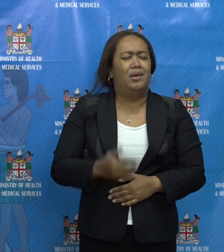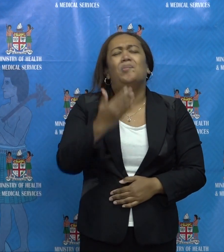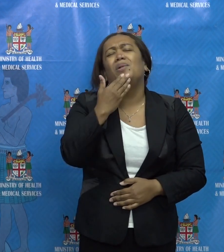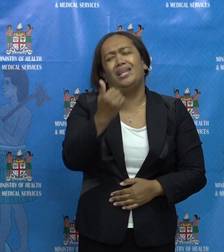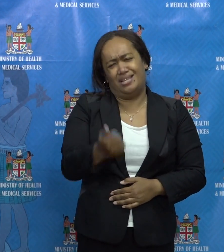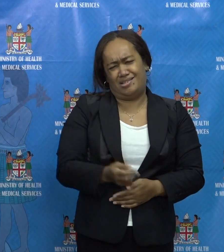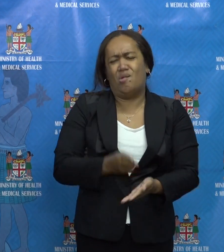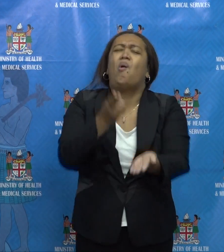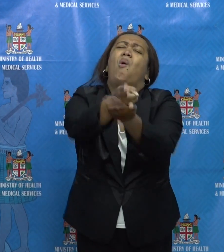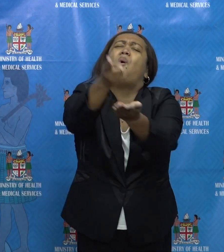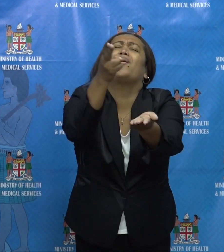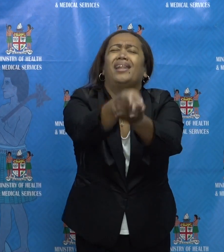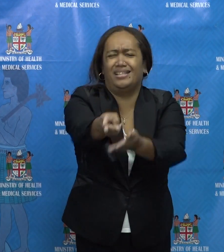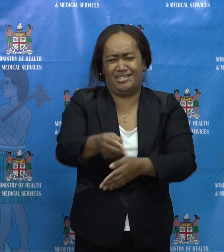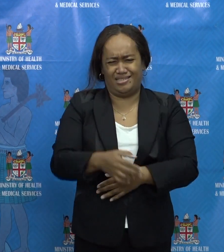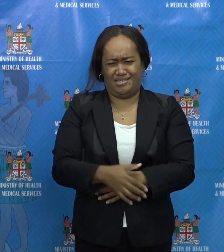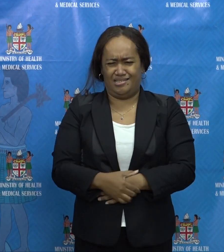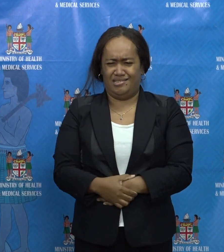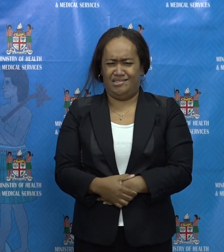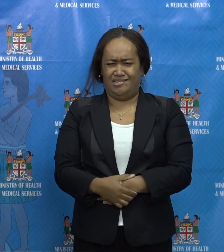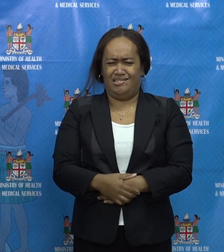lot more honest about their request.